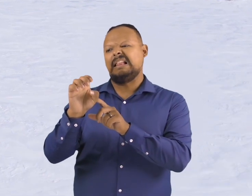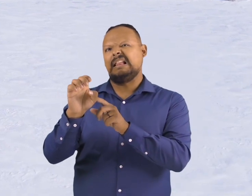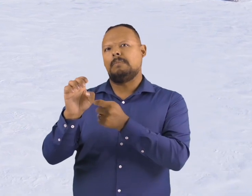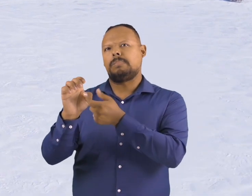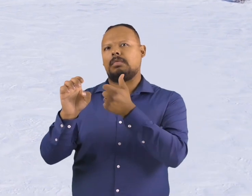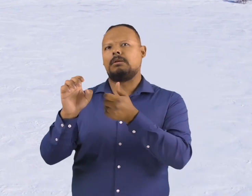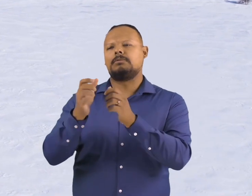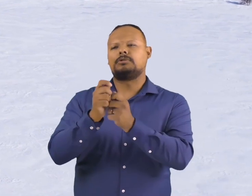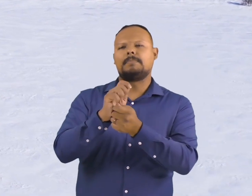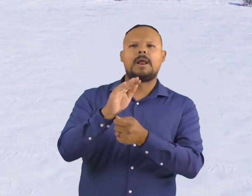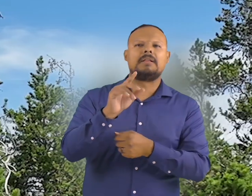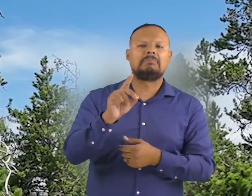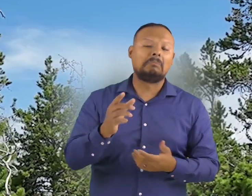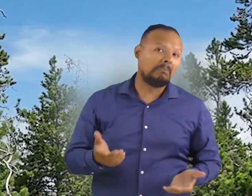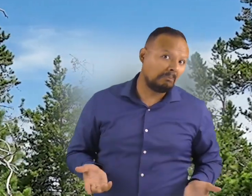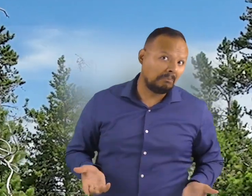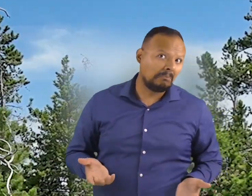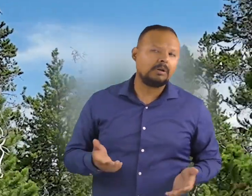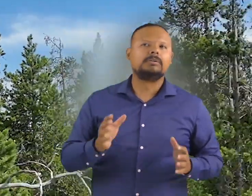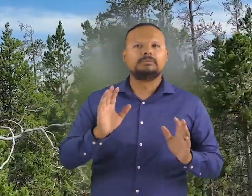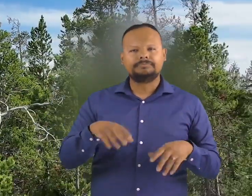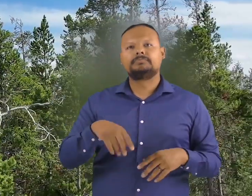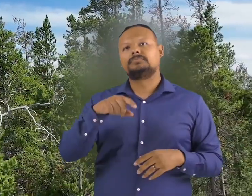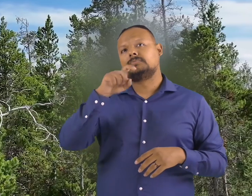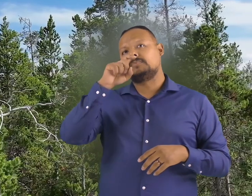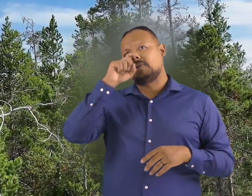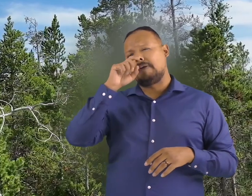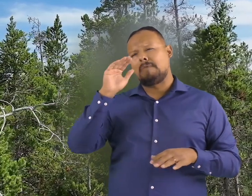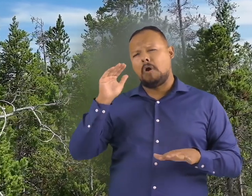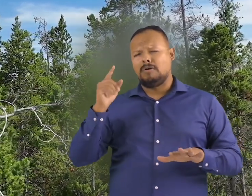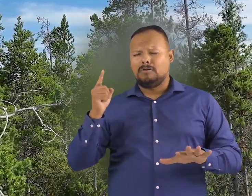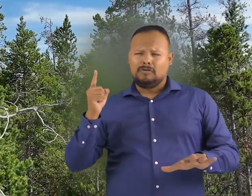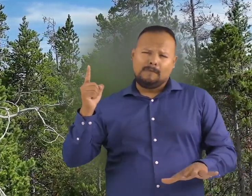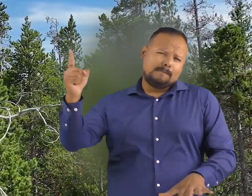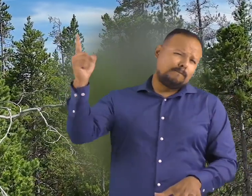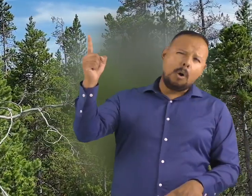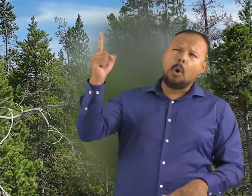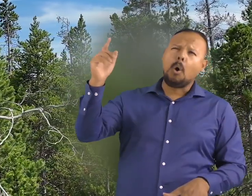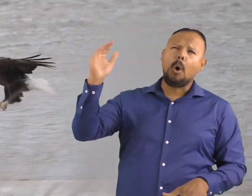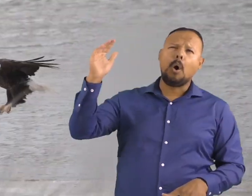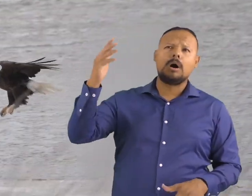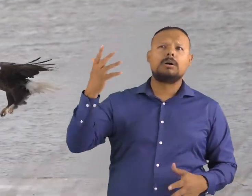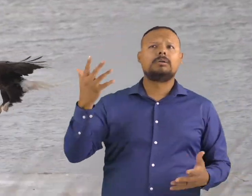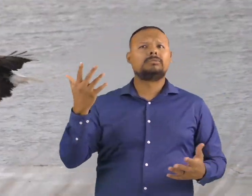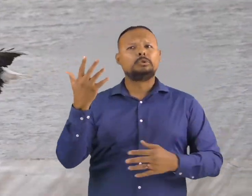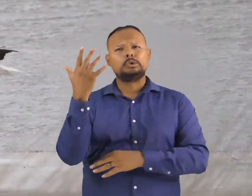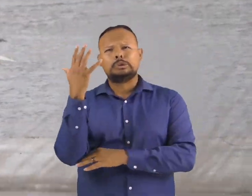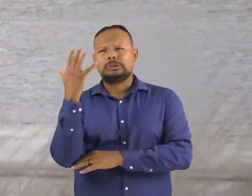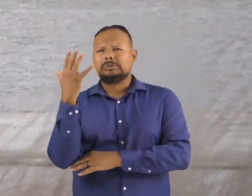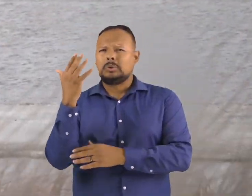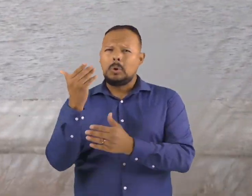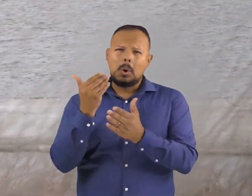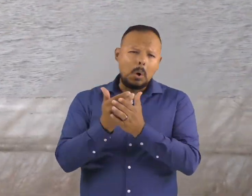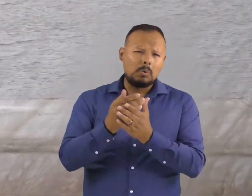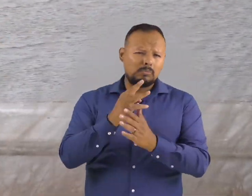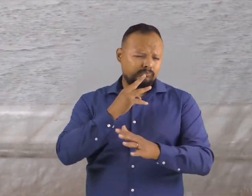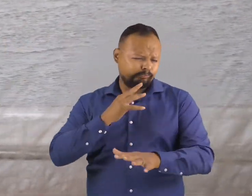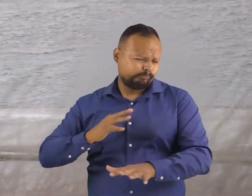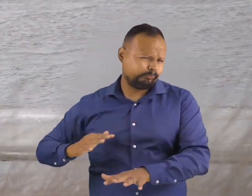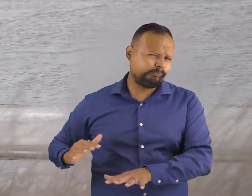above the sky or perch in tall trees near rivers or lakes. They live near large inland lakes and